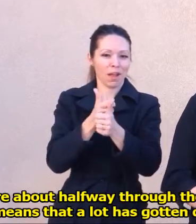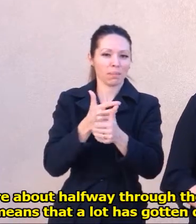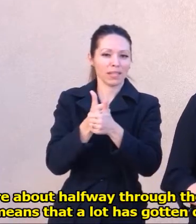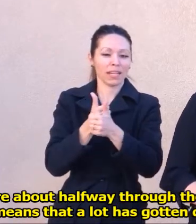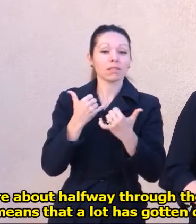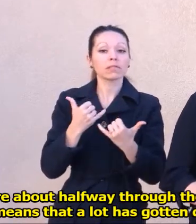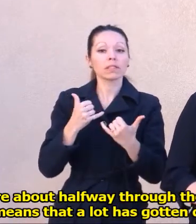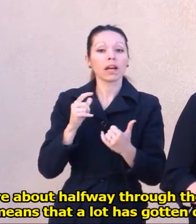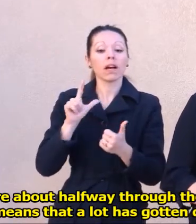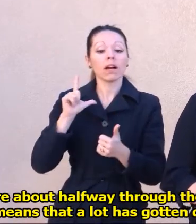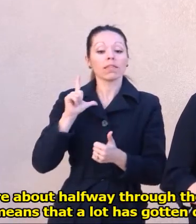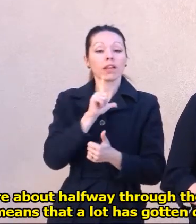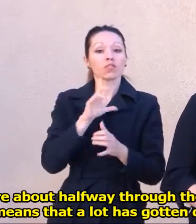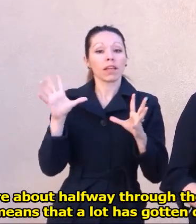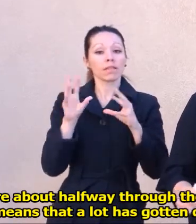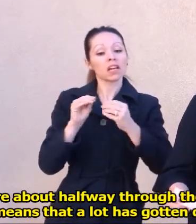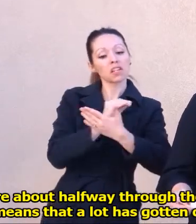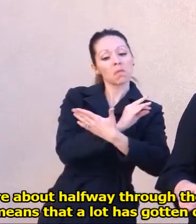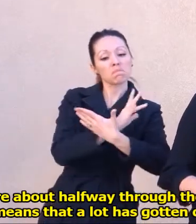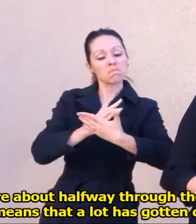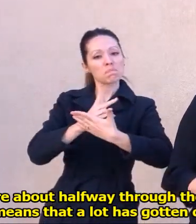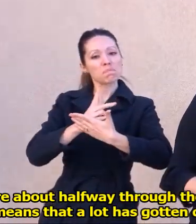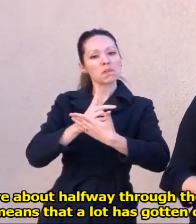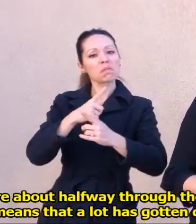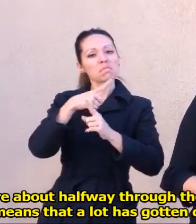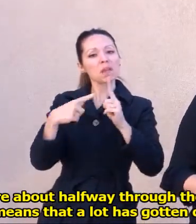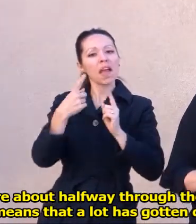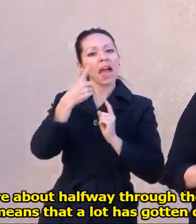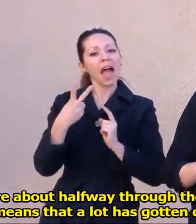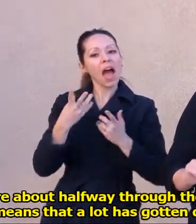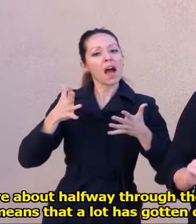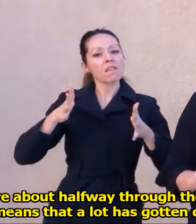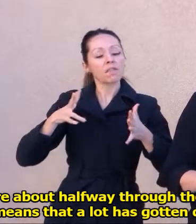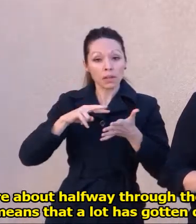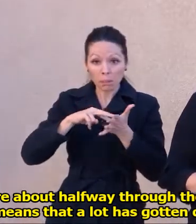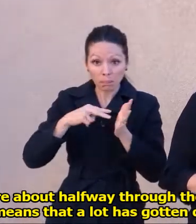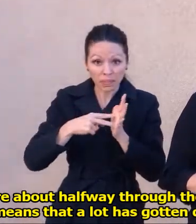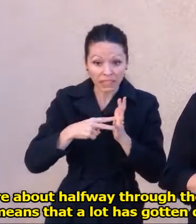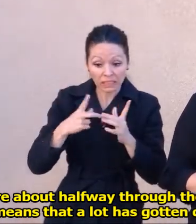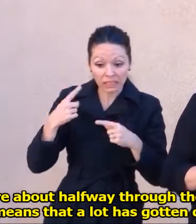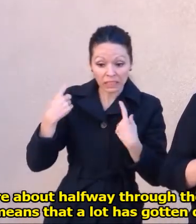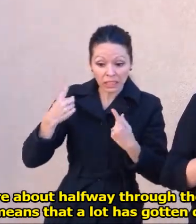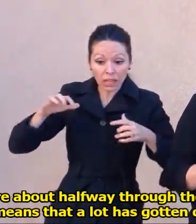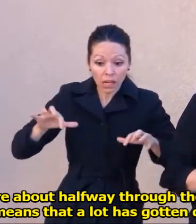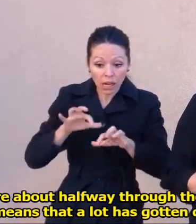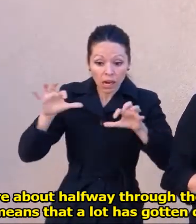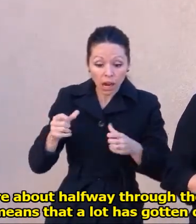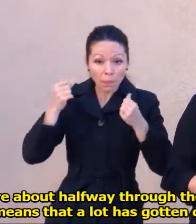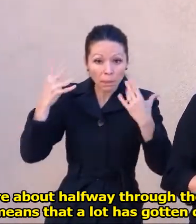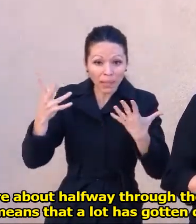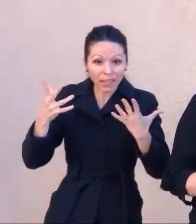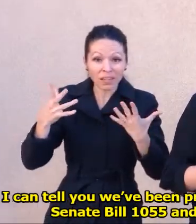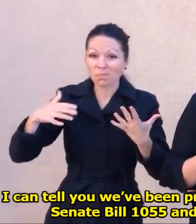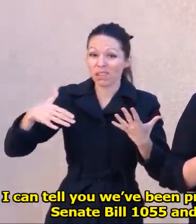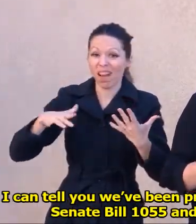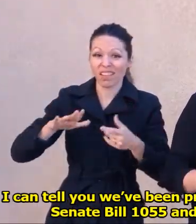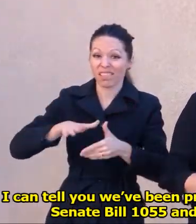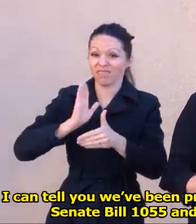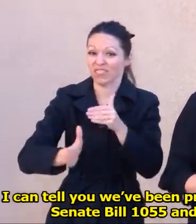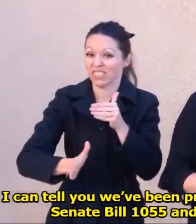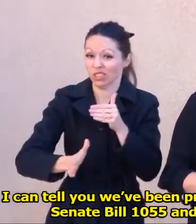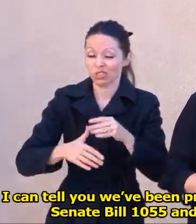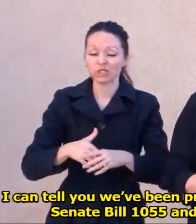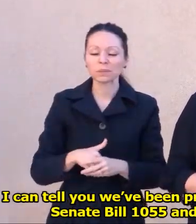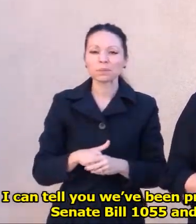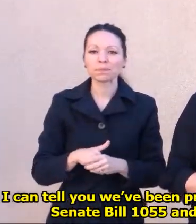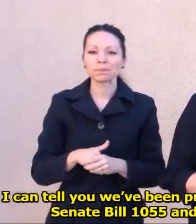halfway through the legislative session and it means that a lot has gotten done but yet not enough. But I can